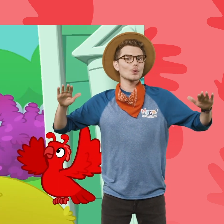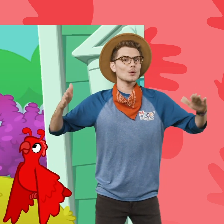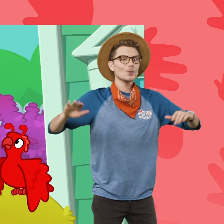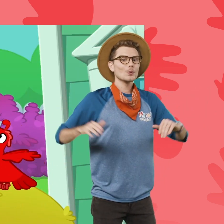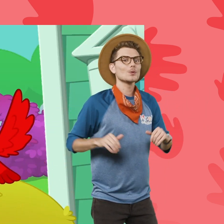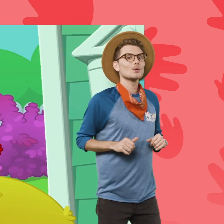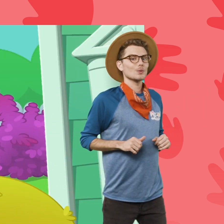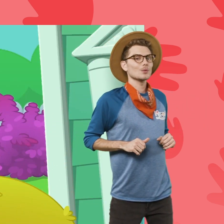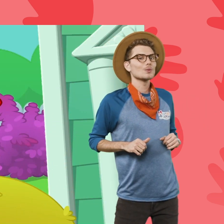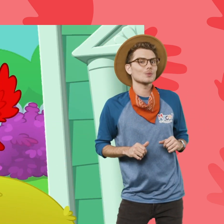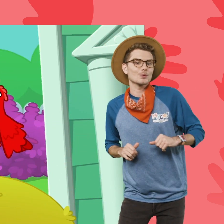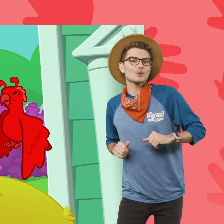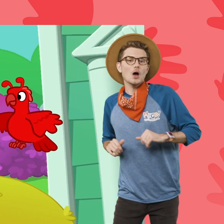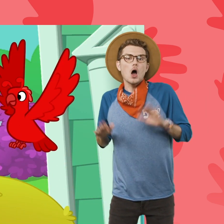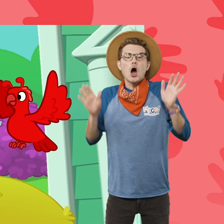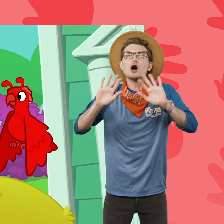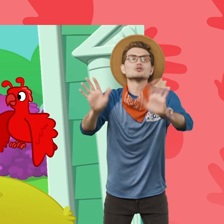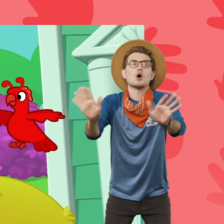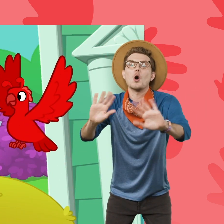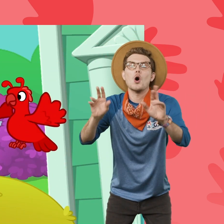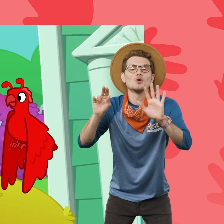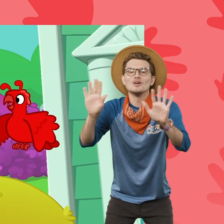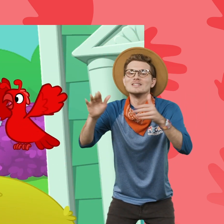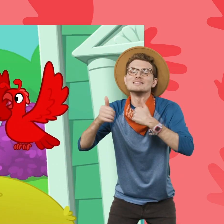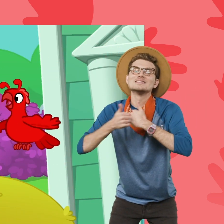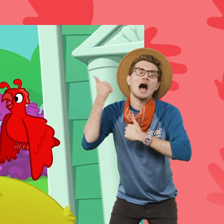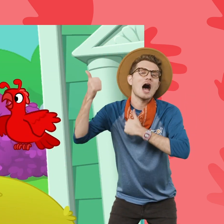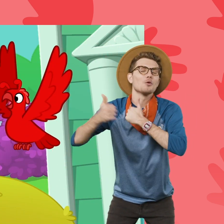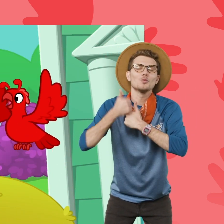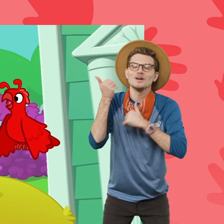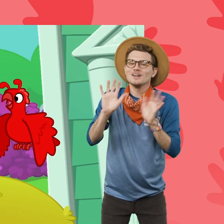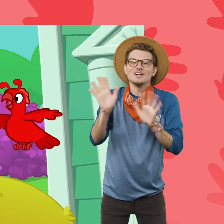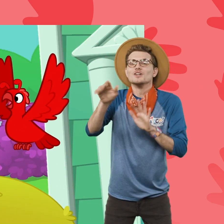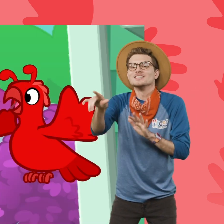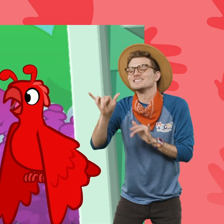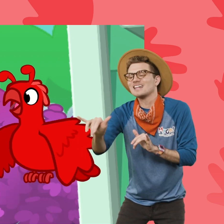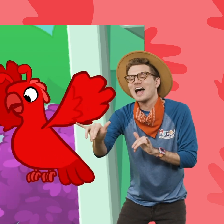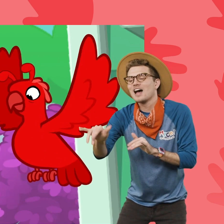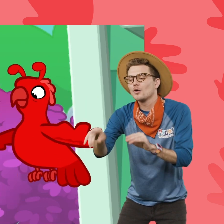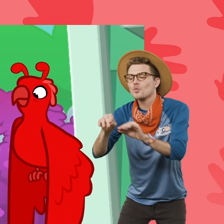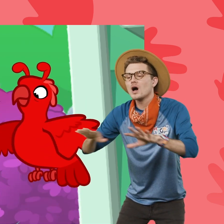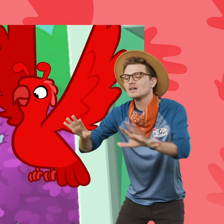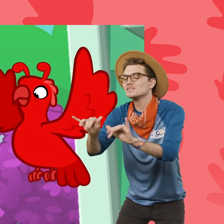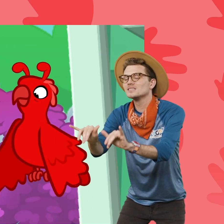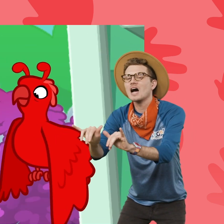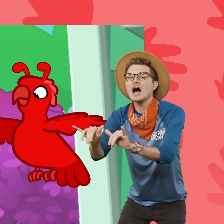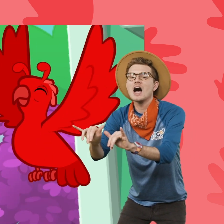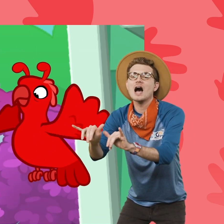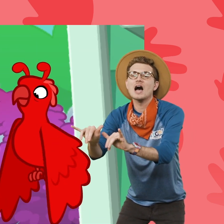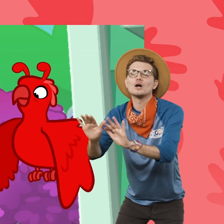No! Morphle, that's too dangerous! You stay right here on the ground.